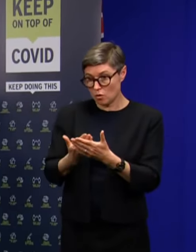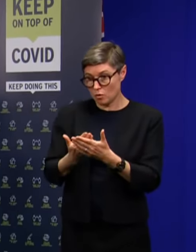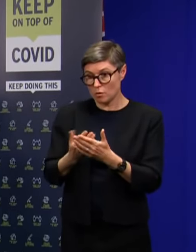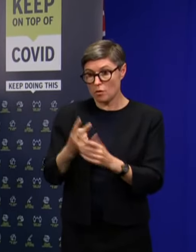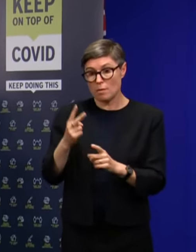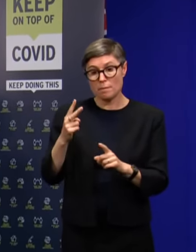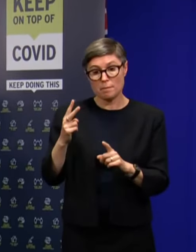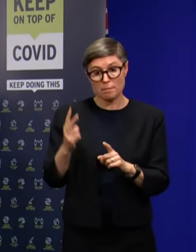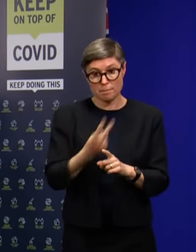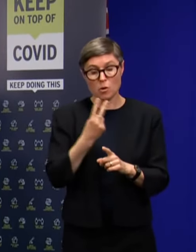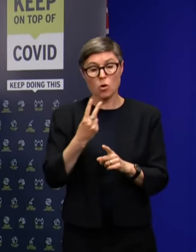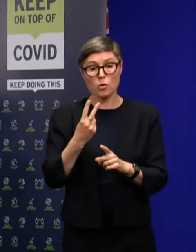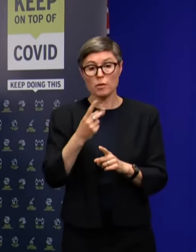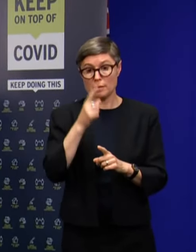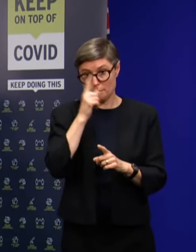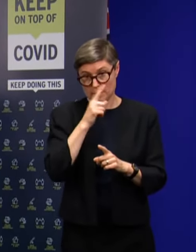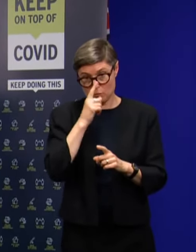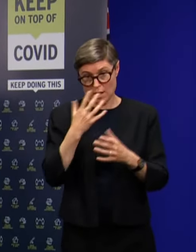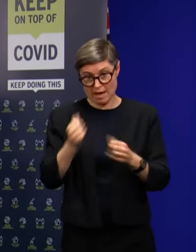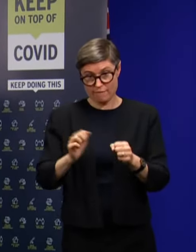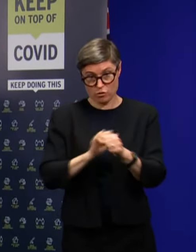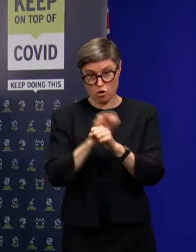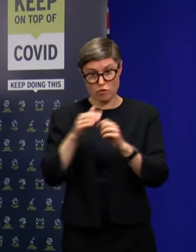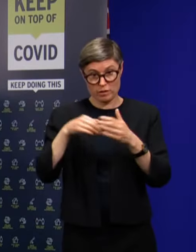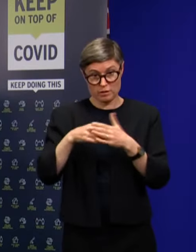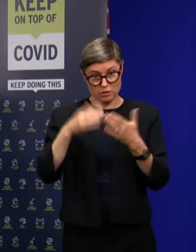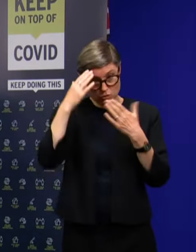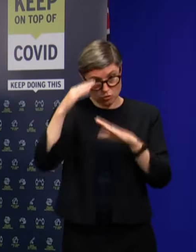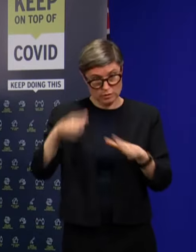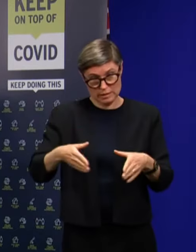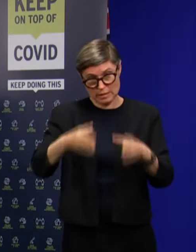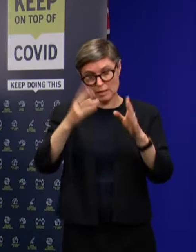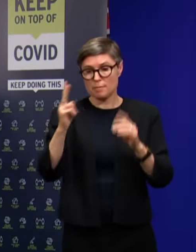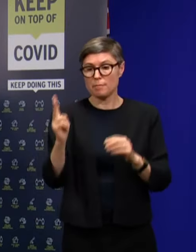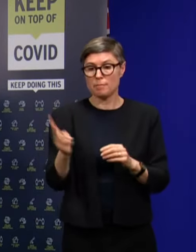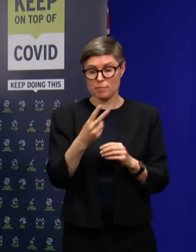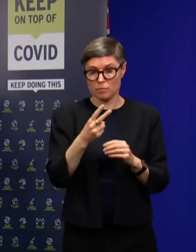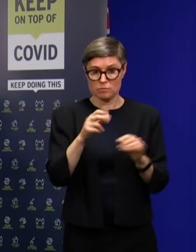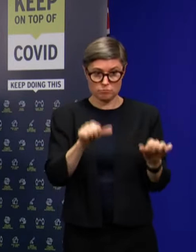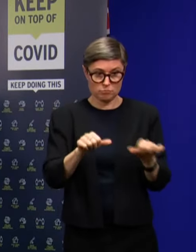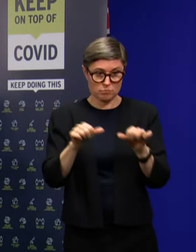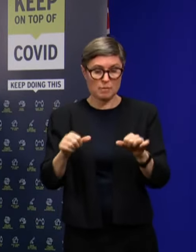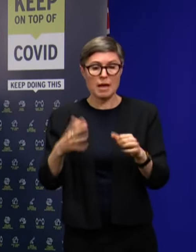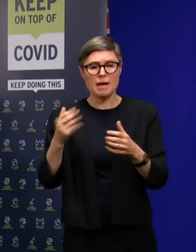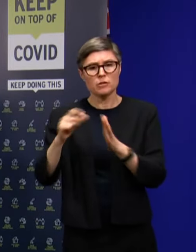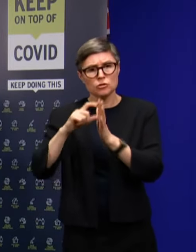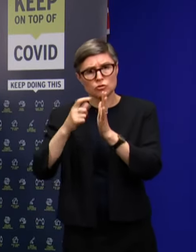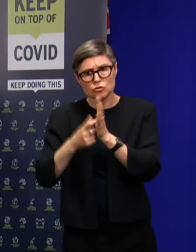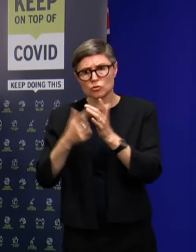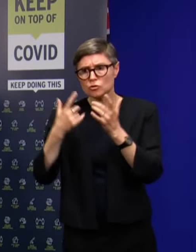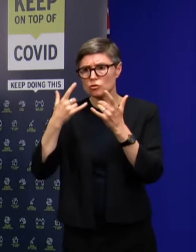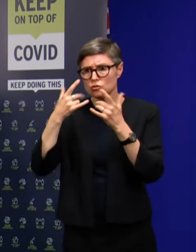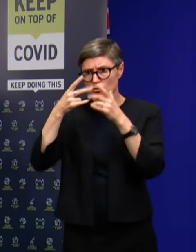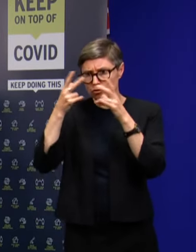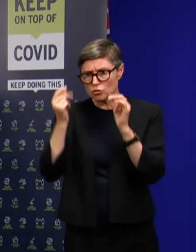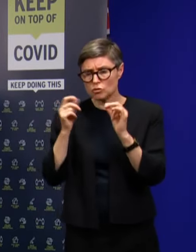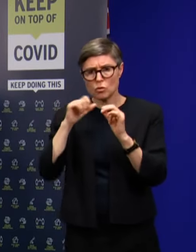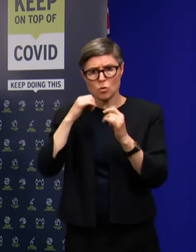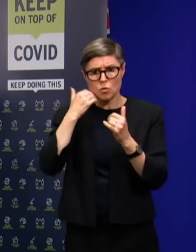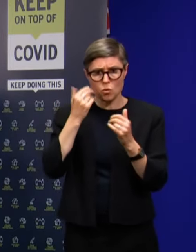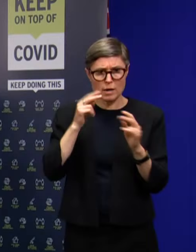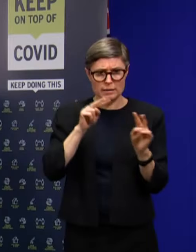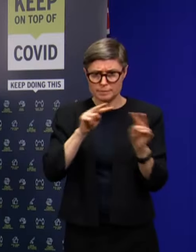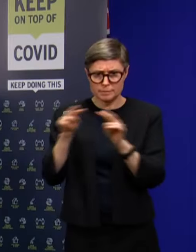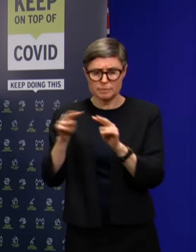residents in Fountainside so remaining in a stable condition. So there is a medical assessment that is actually carried out at a minimum